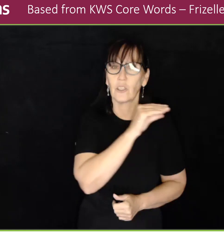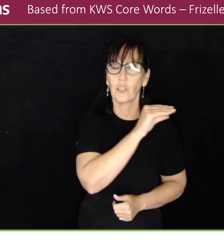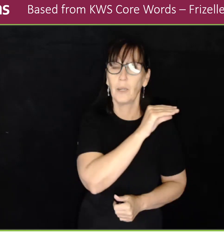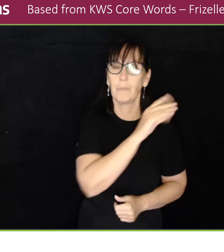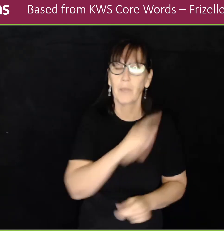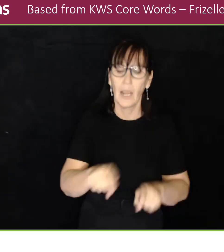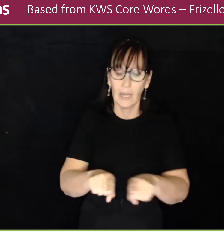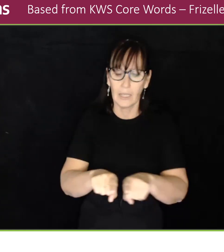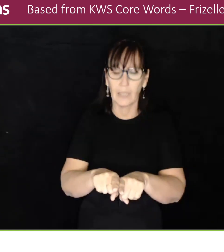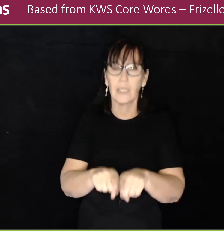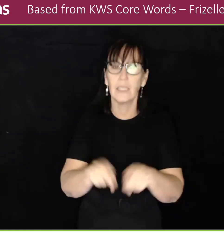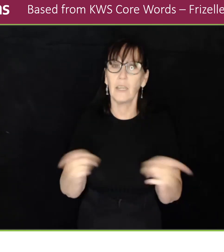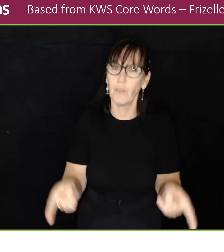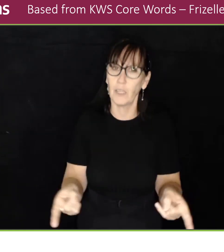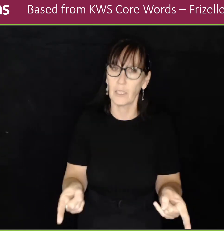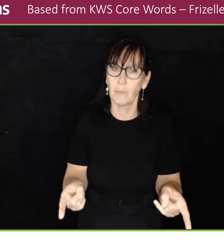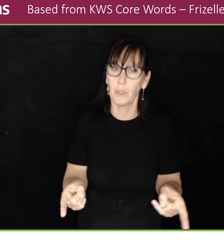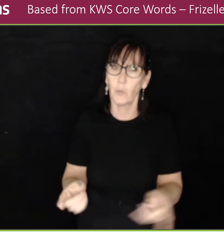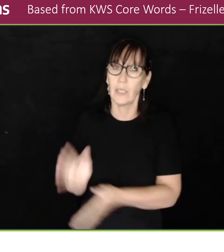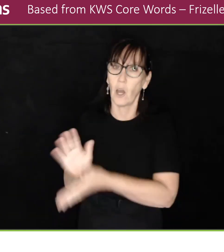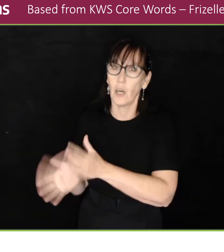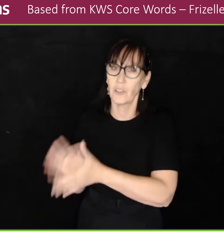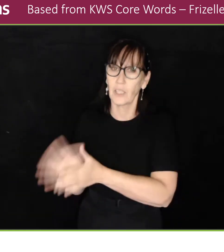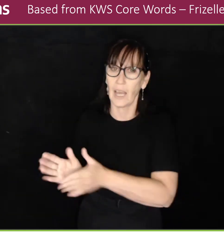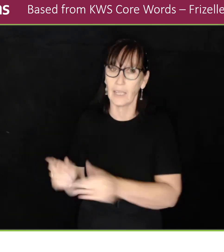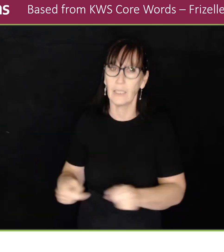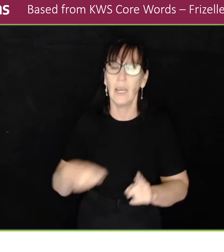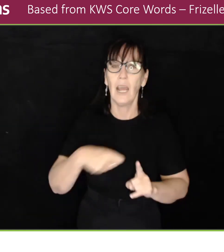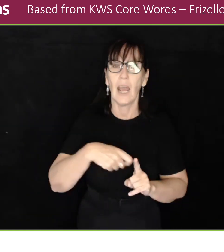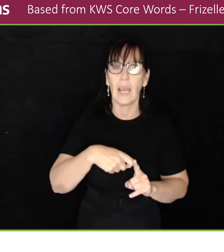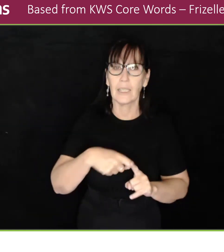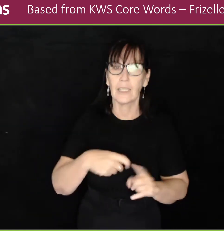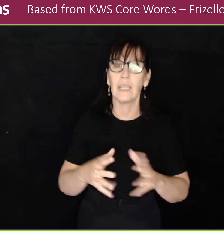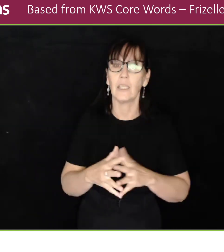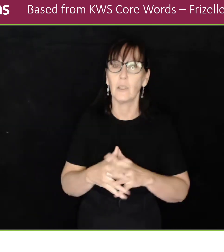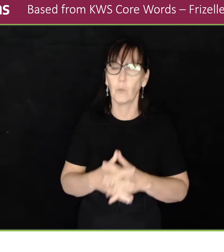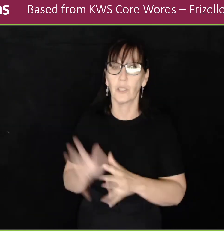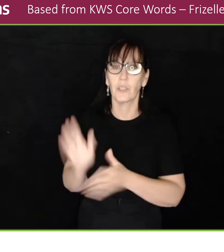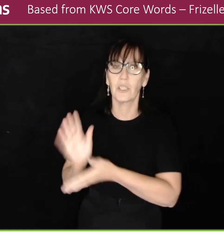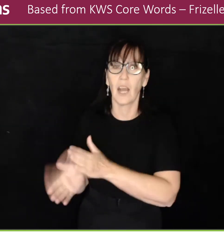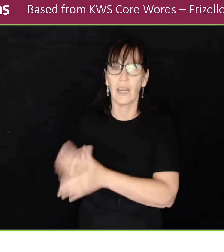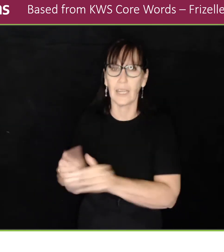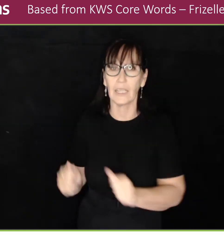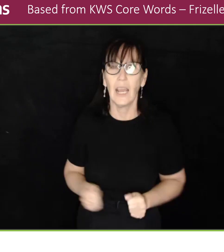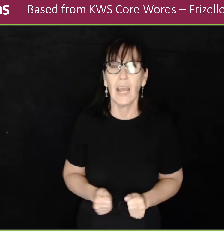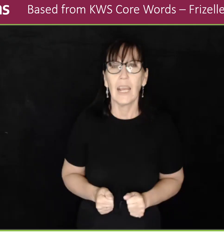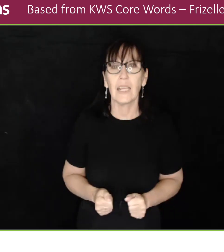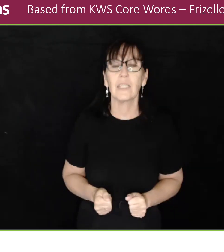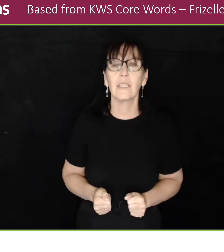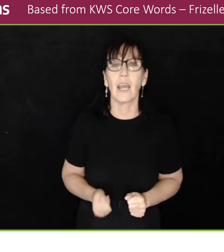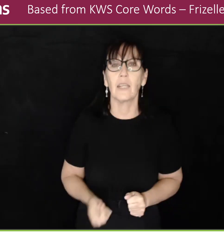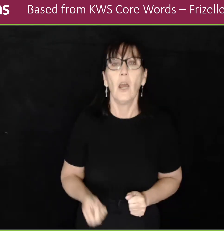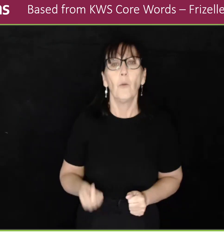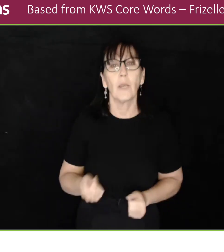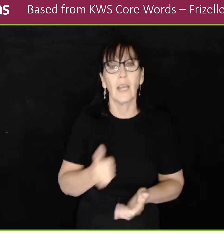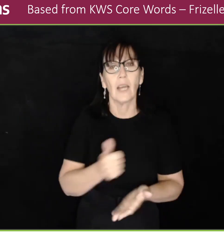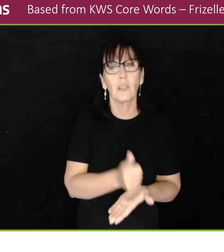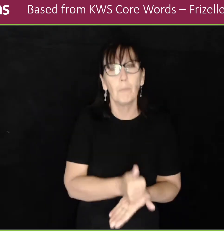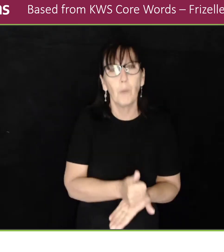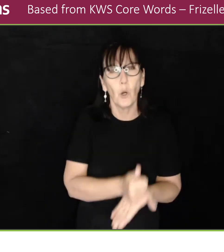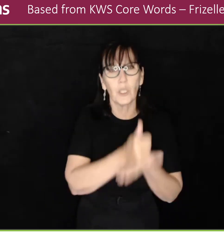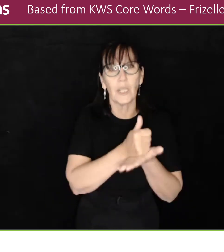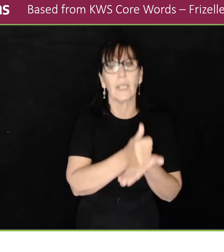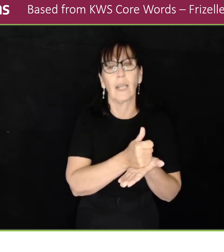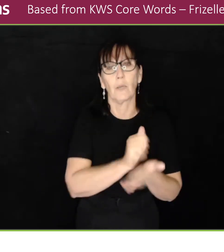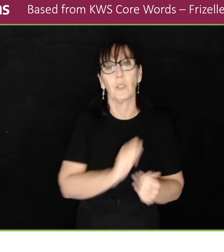Lunch. Now the difference between Ausland and keyword signing is that we are